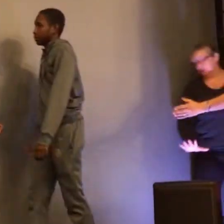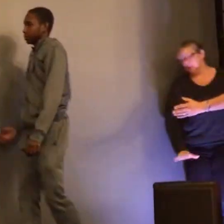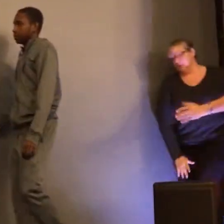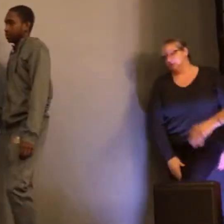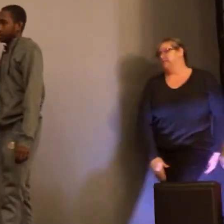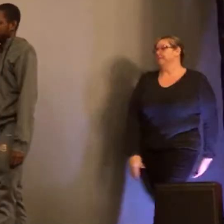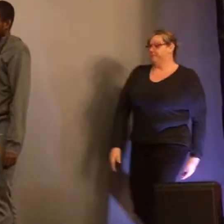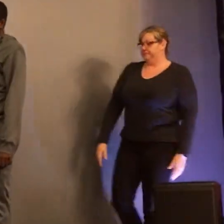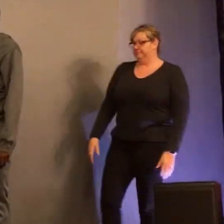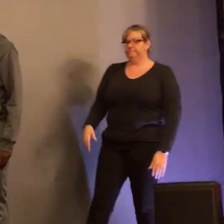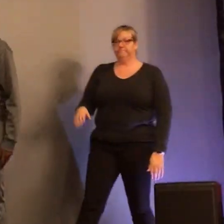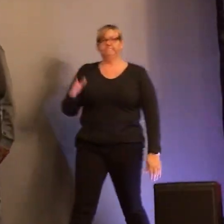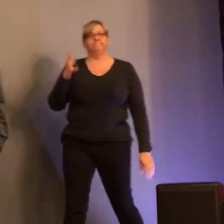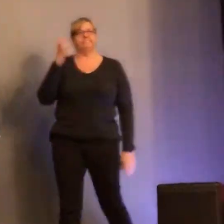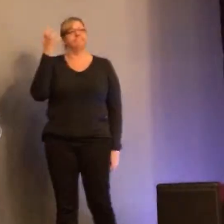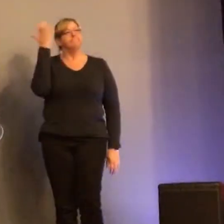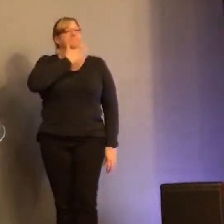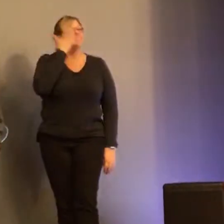wow